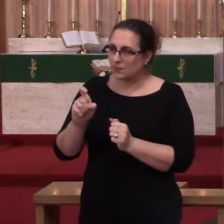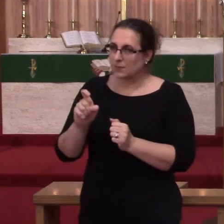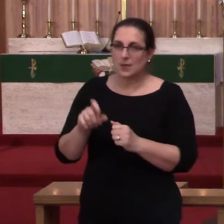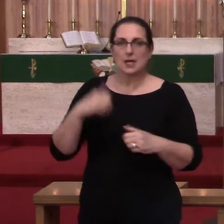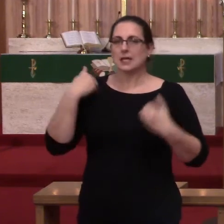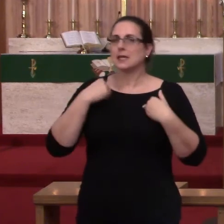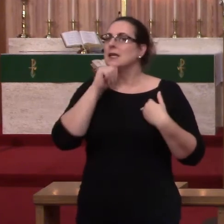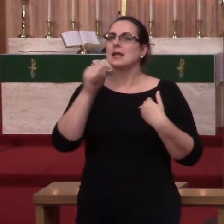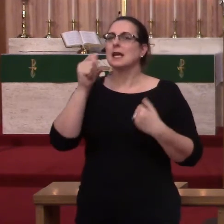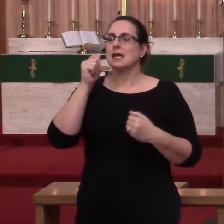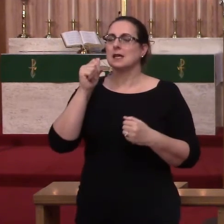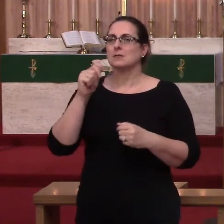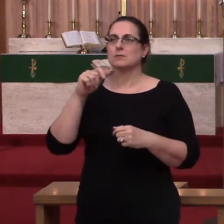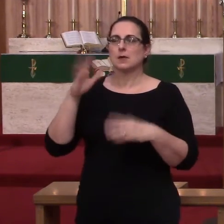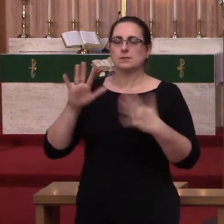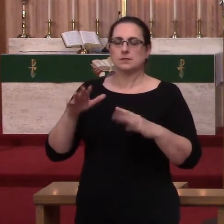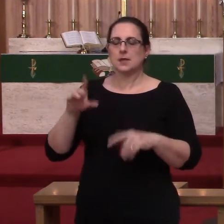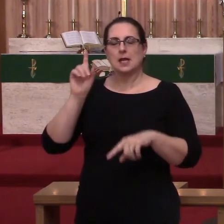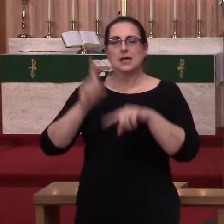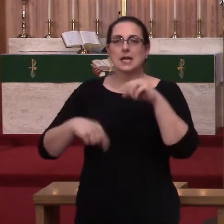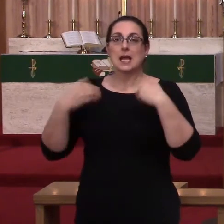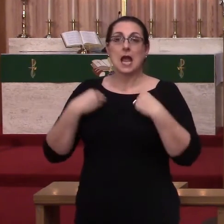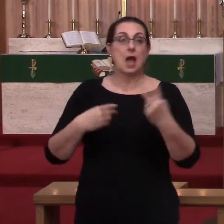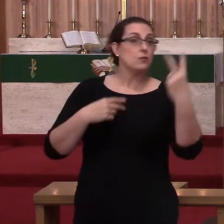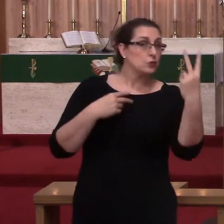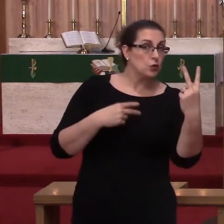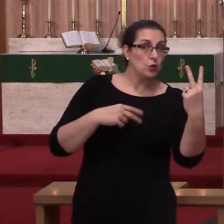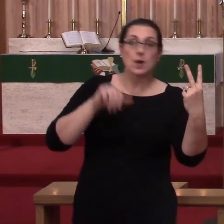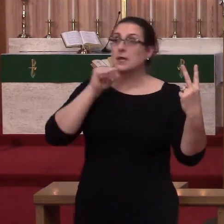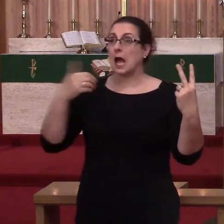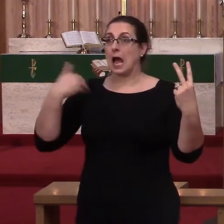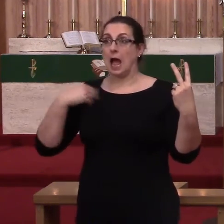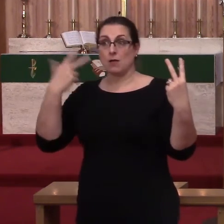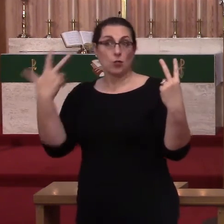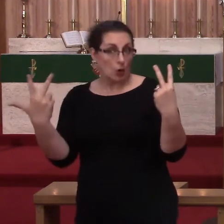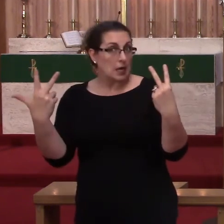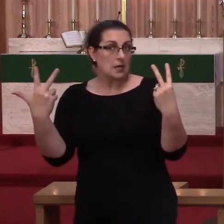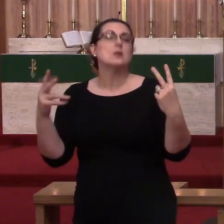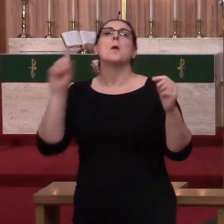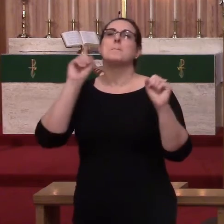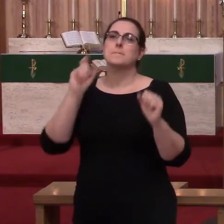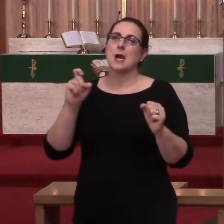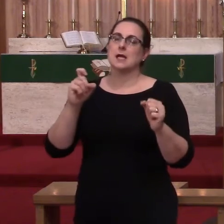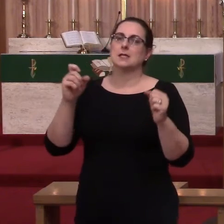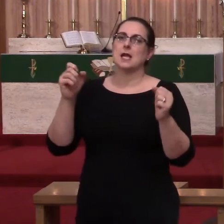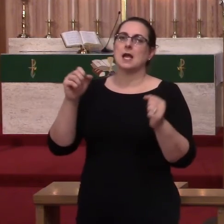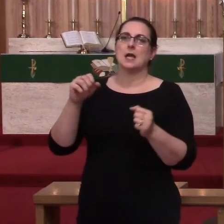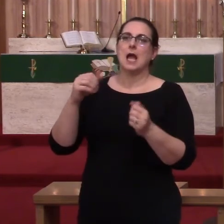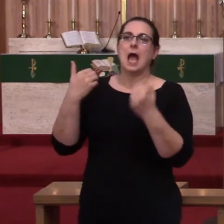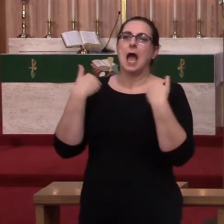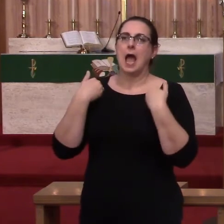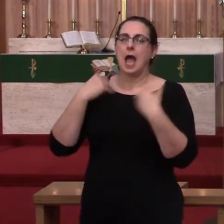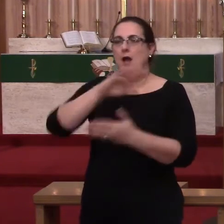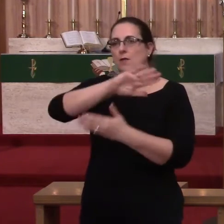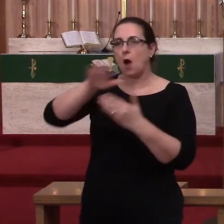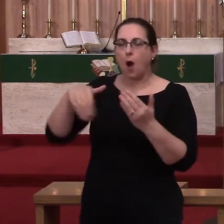of the Creed, you can't have Article 4 of the Augsburg Confession without